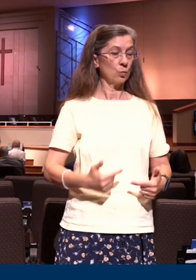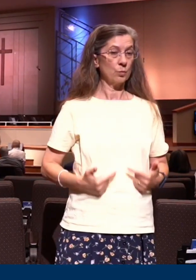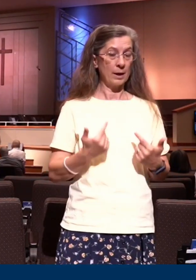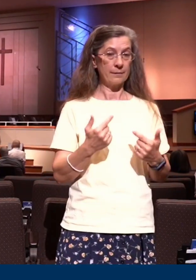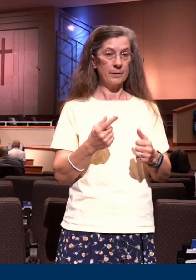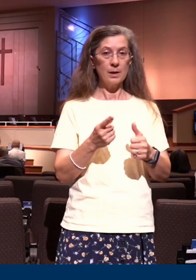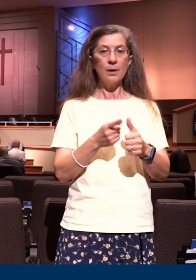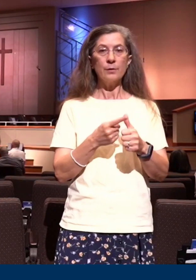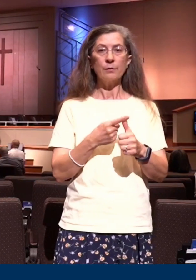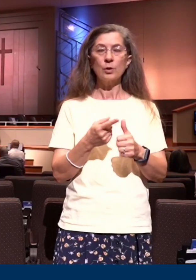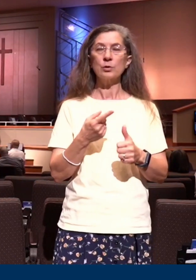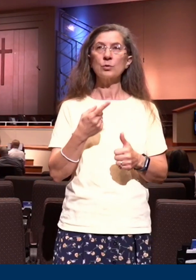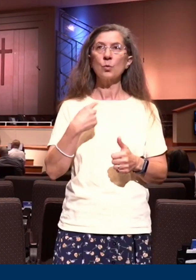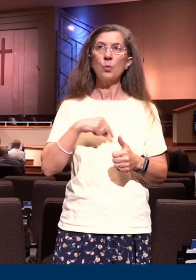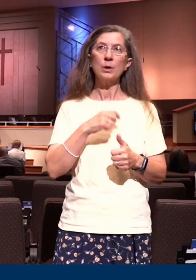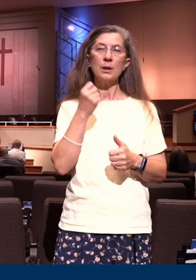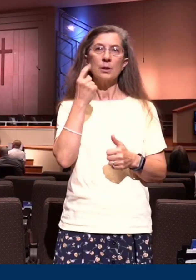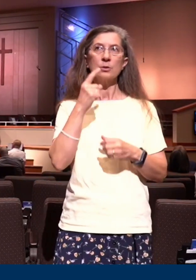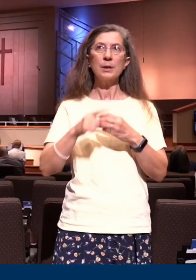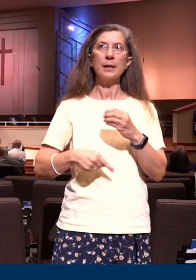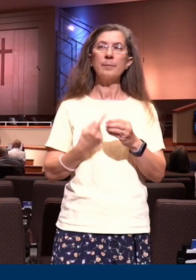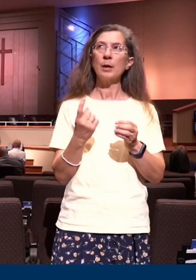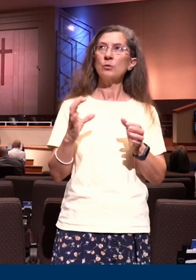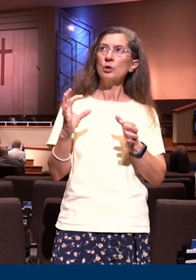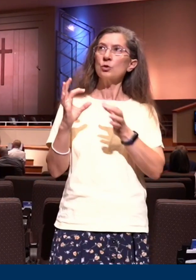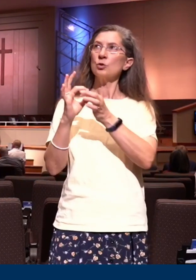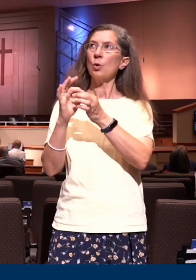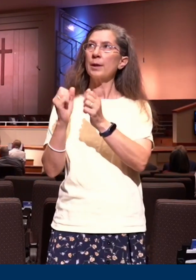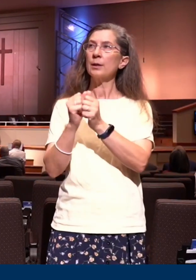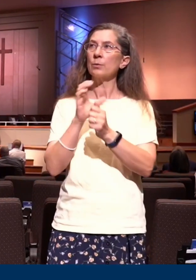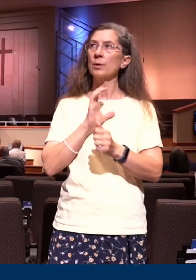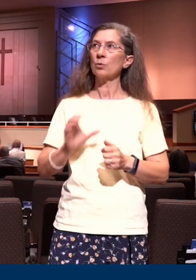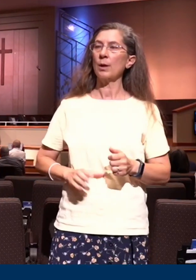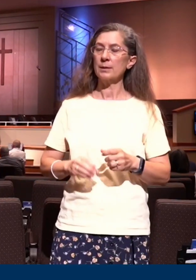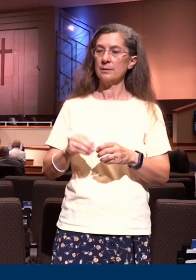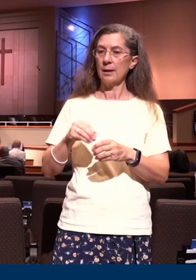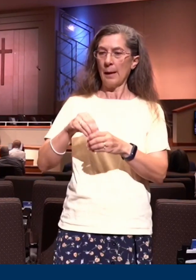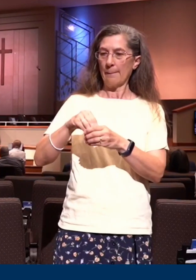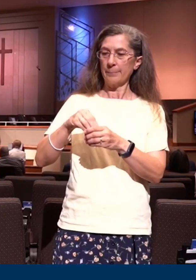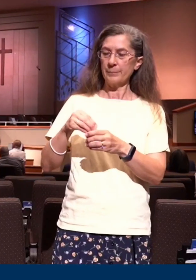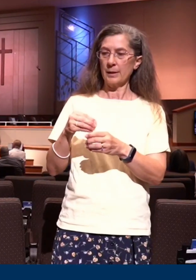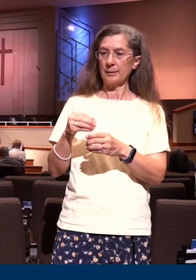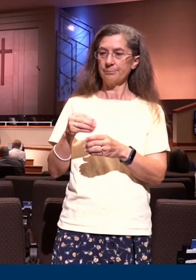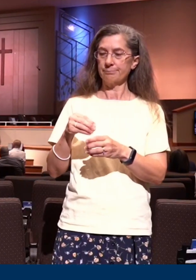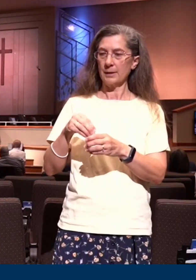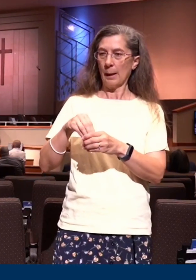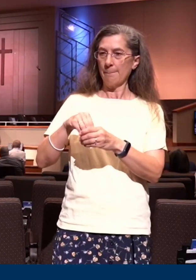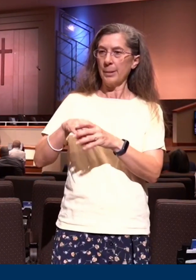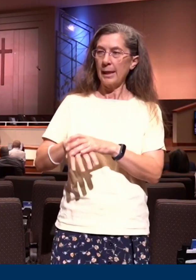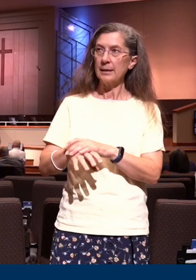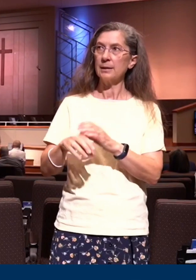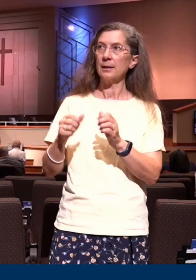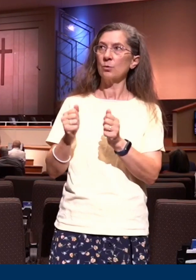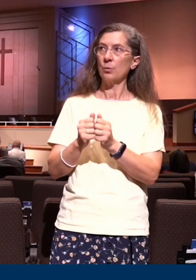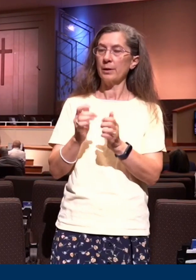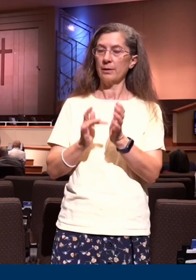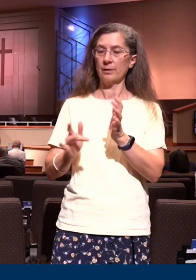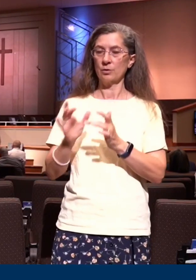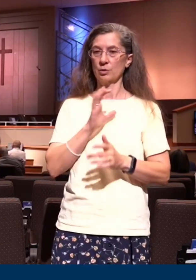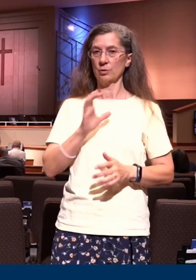the planting of the new life. I have a garden in my backyard. I'm not a good gardener. I don't spend enough time pulling weeds. I don't really have the